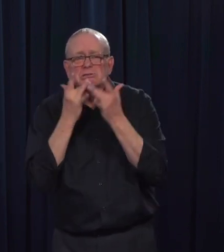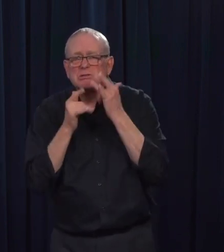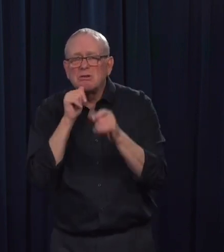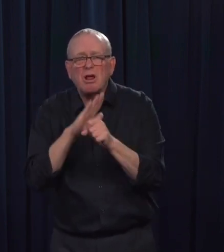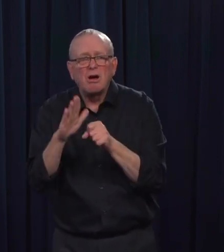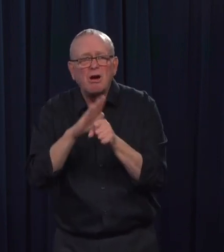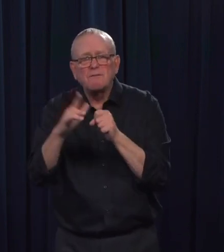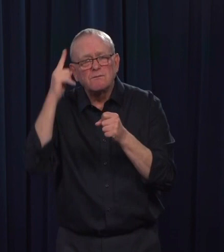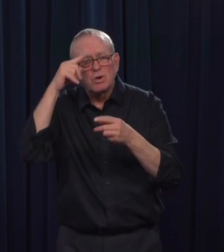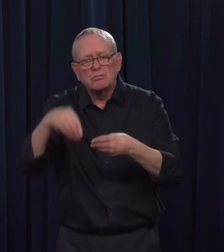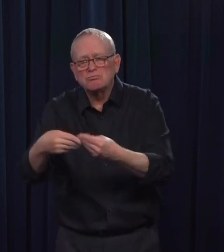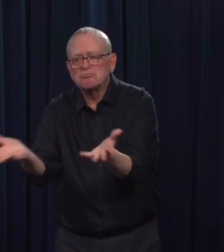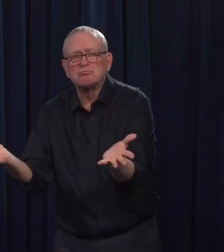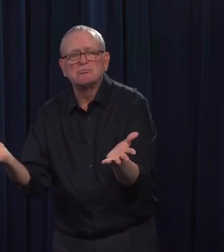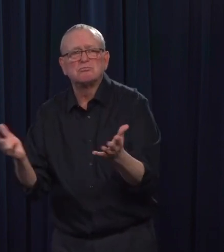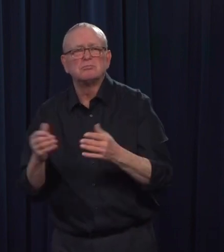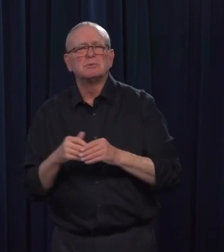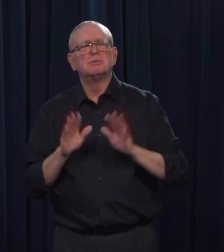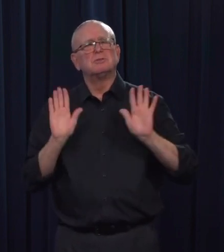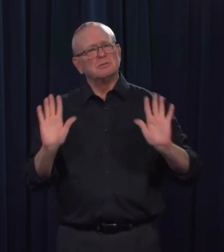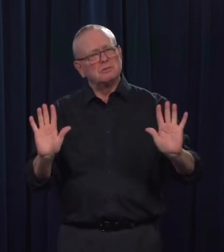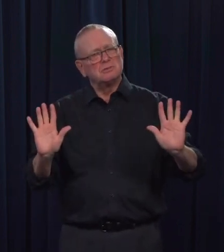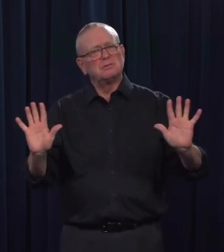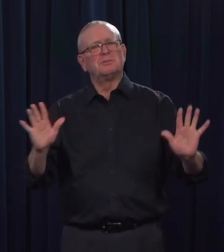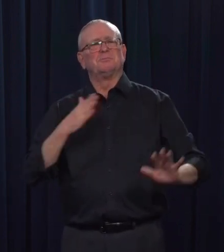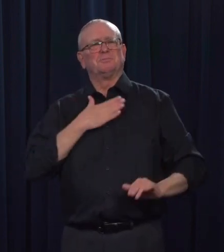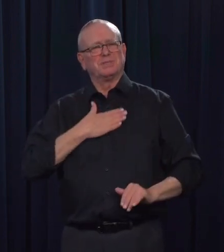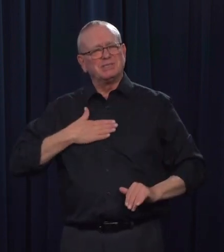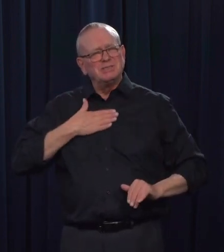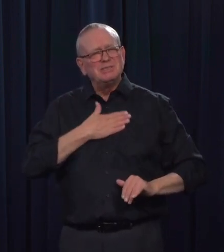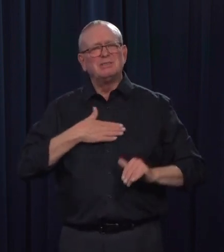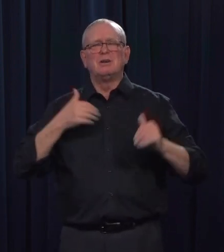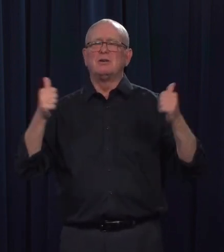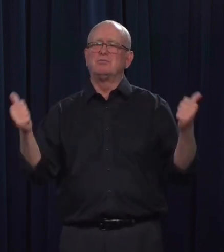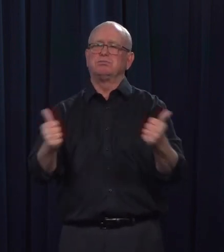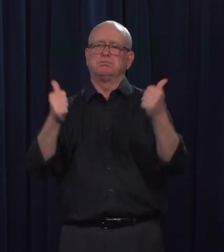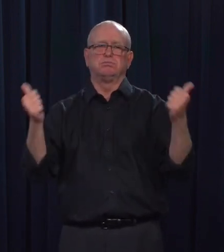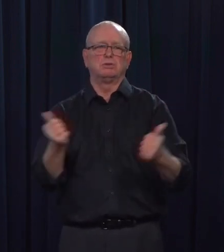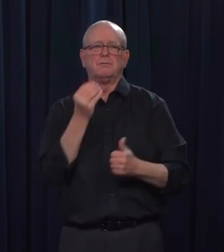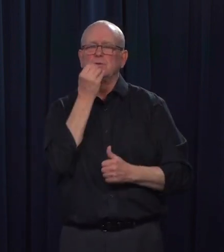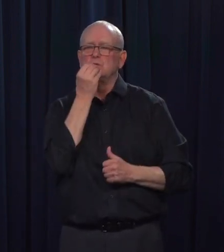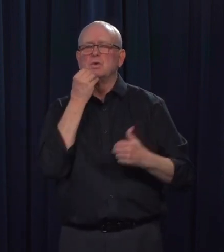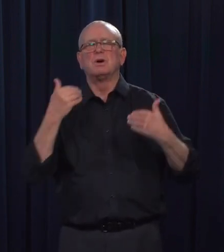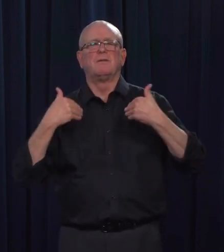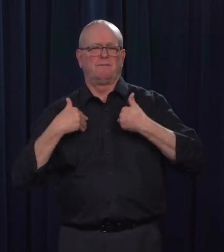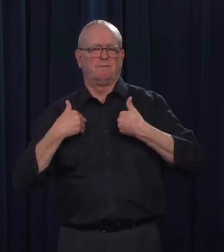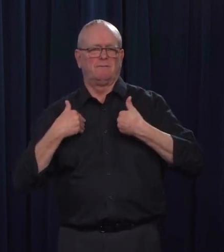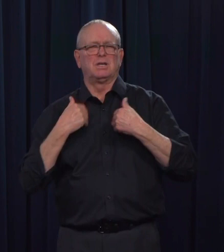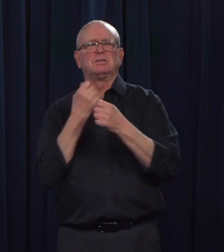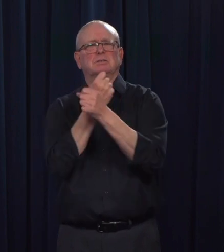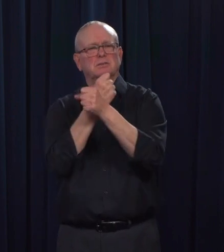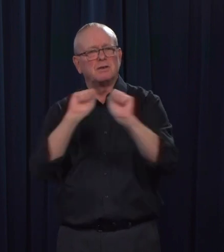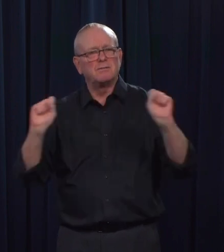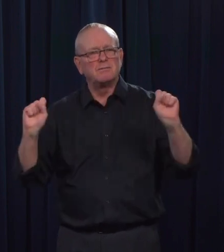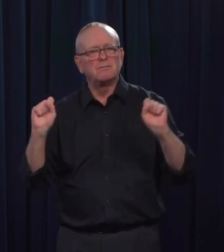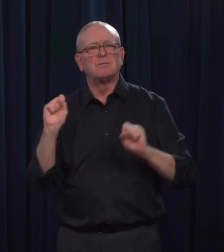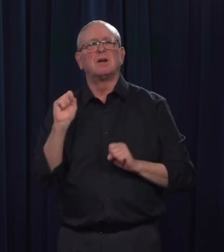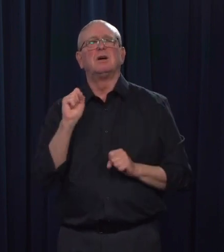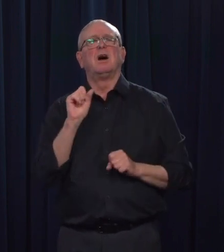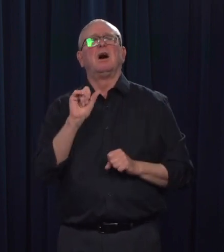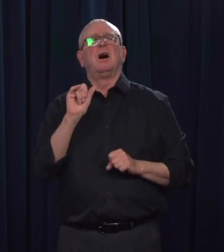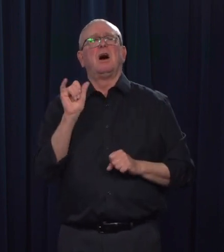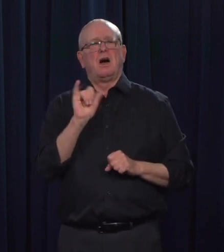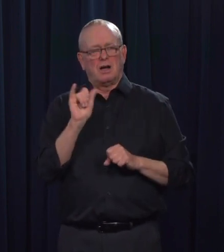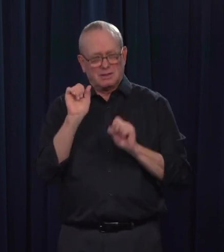again reassure Albertans that our food supply will remain safe, secure, and accessible. I will close by sharing my